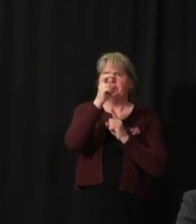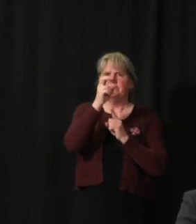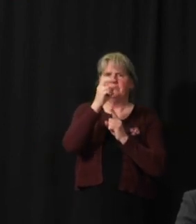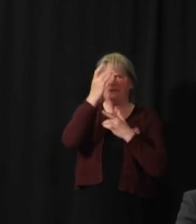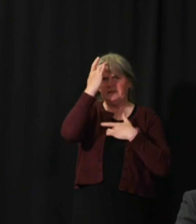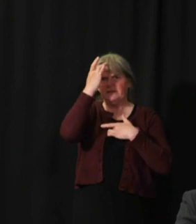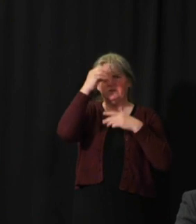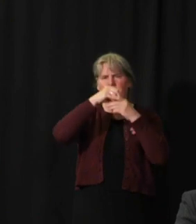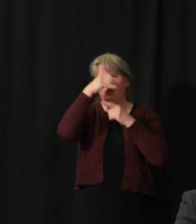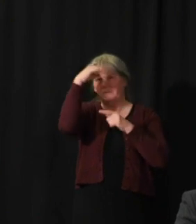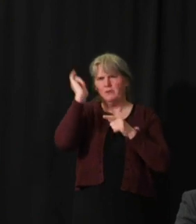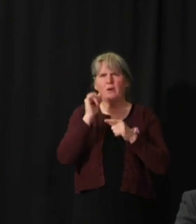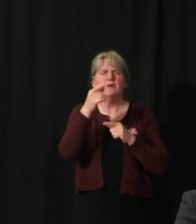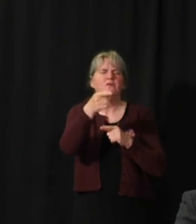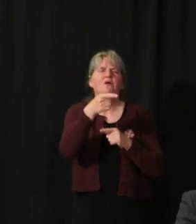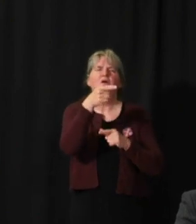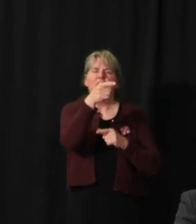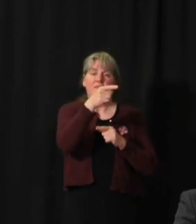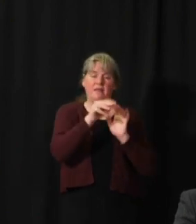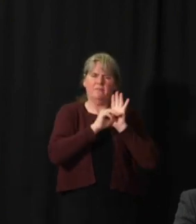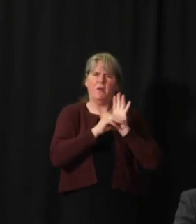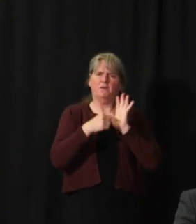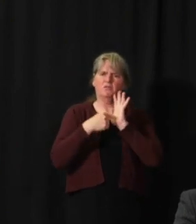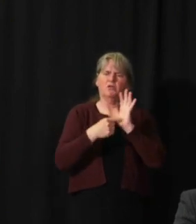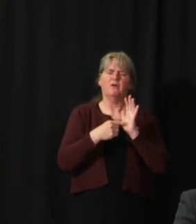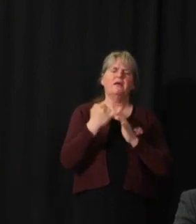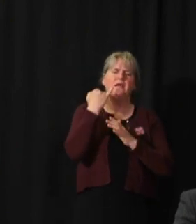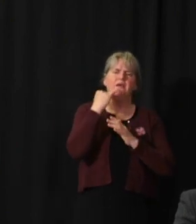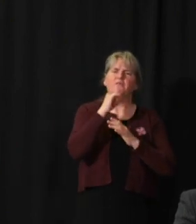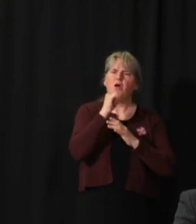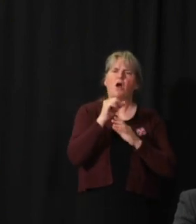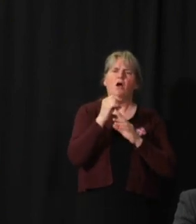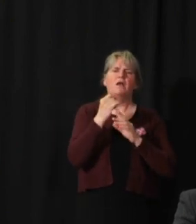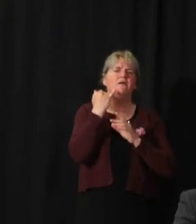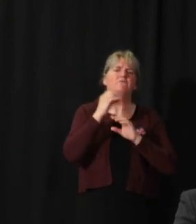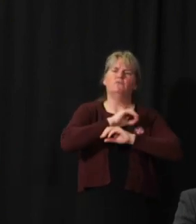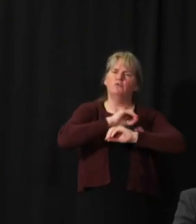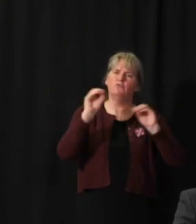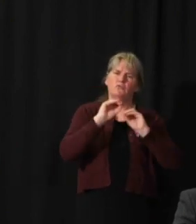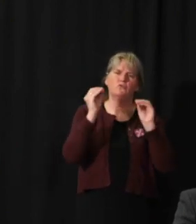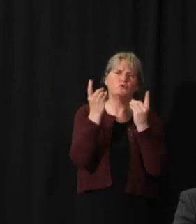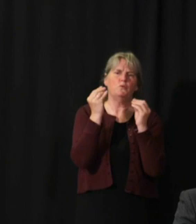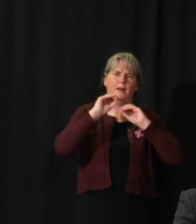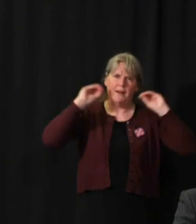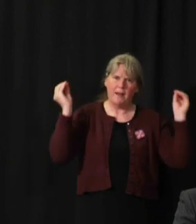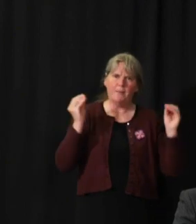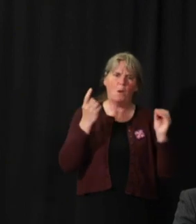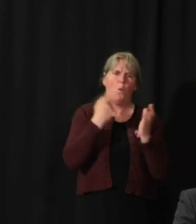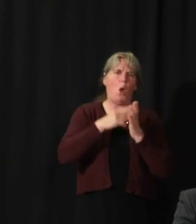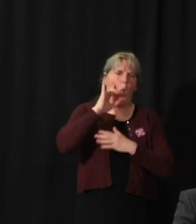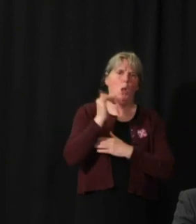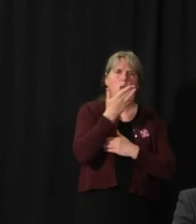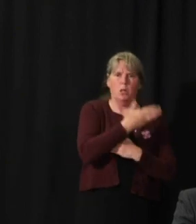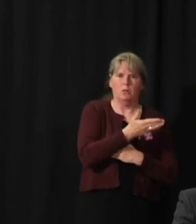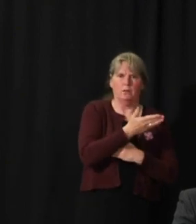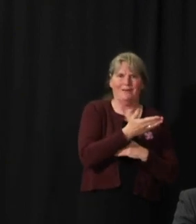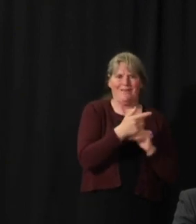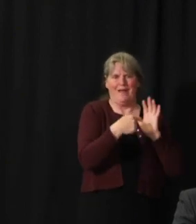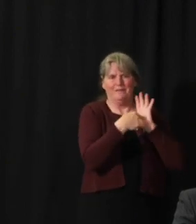happened if we didn't do anything. I think we've, we sort of answered that question. We're really looking to the future, which is based on